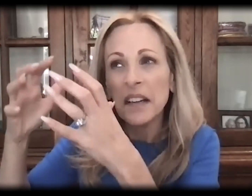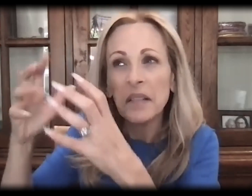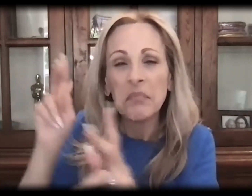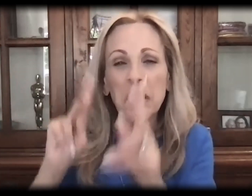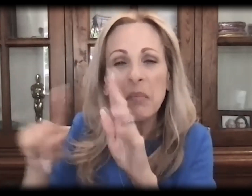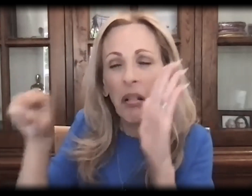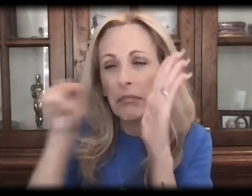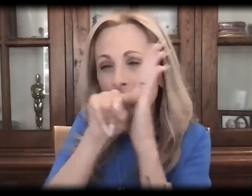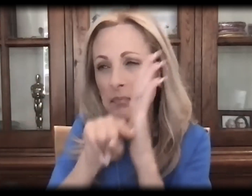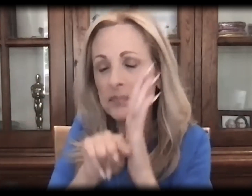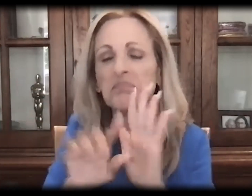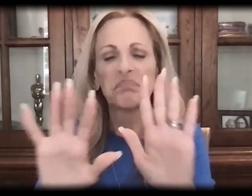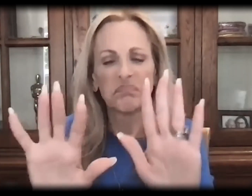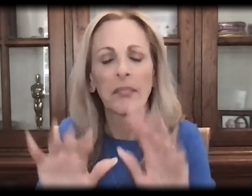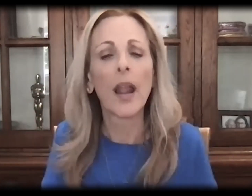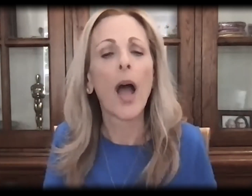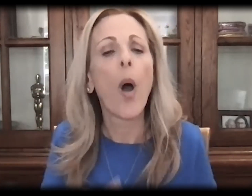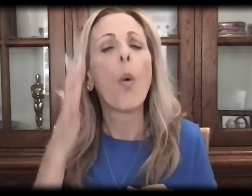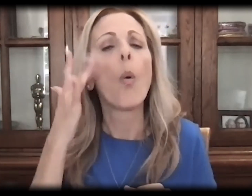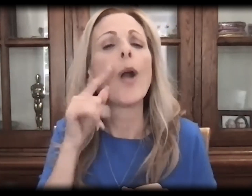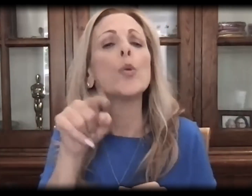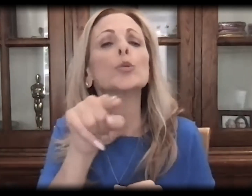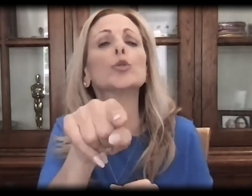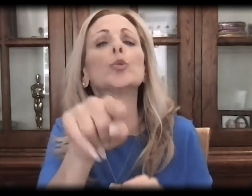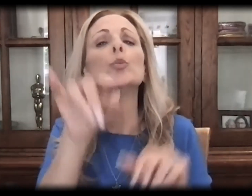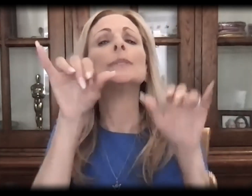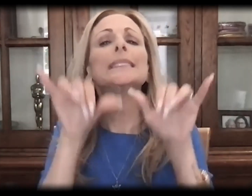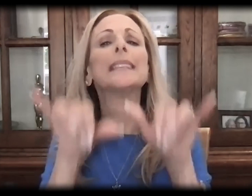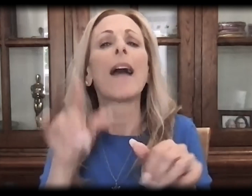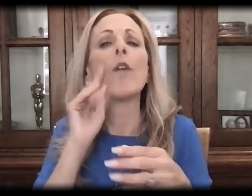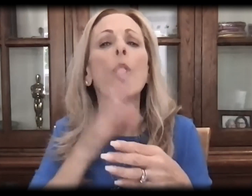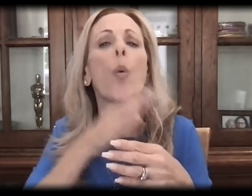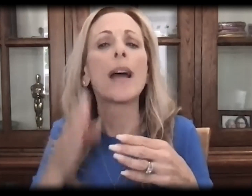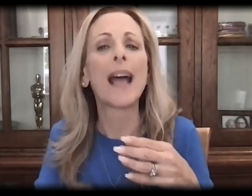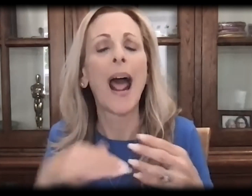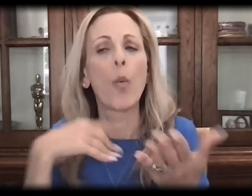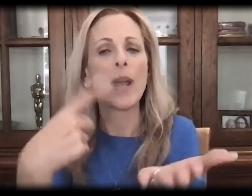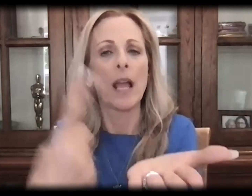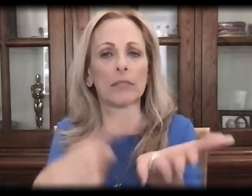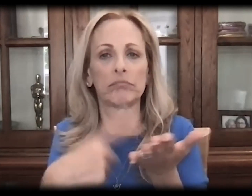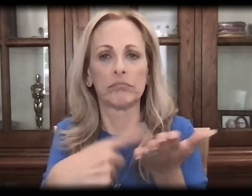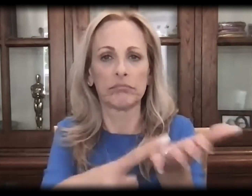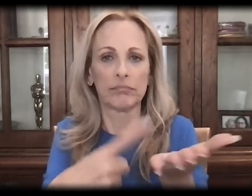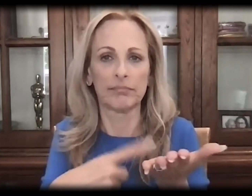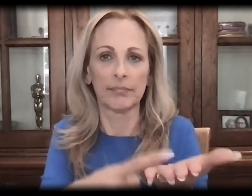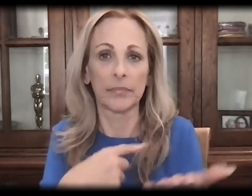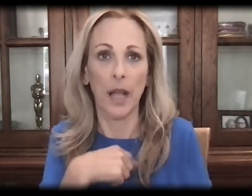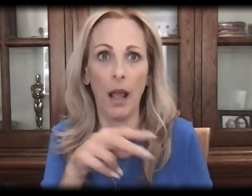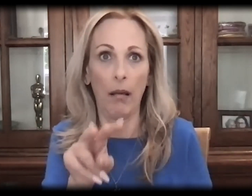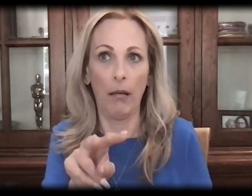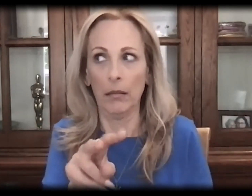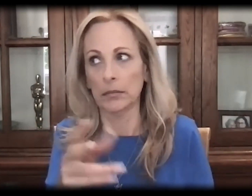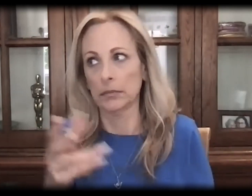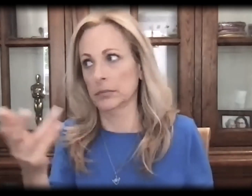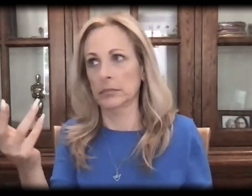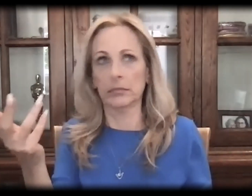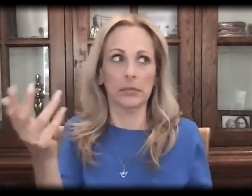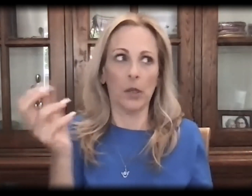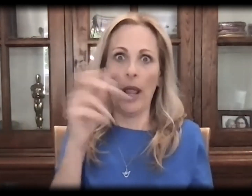because of what a certain group of people said about you. Why don't you stay for the weekend? And we can think it over. And I thought, well,